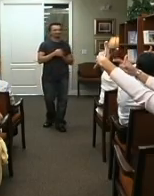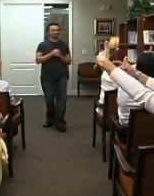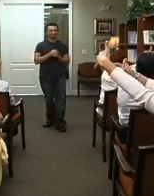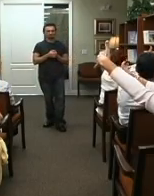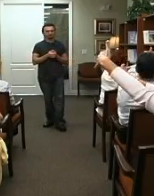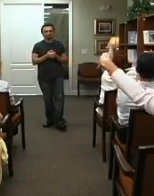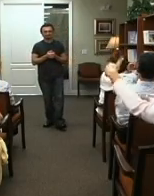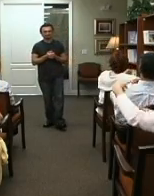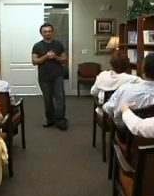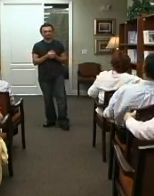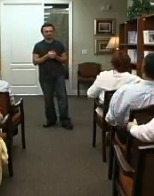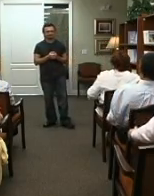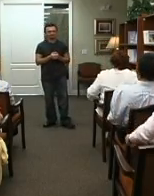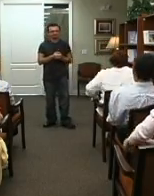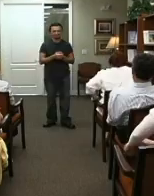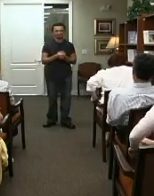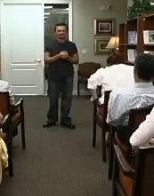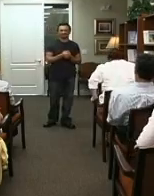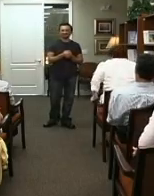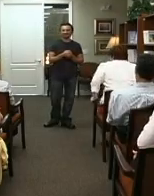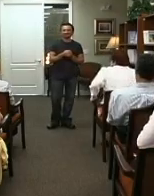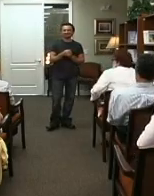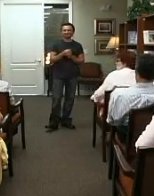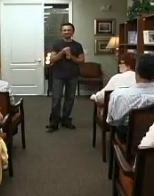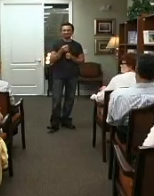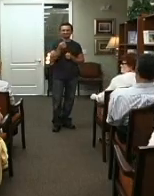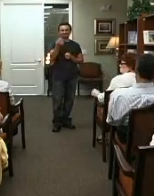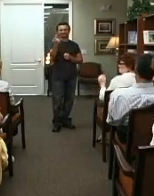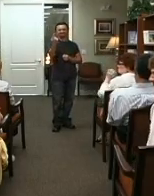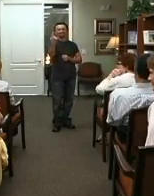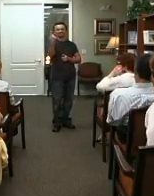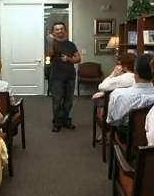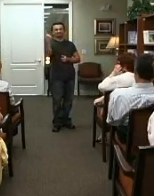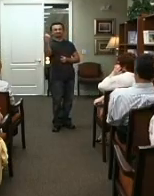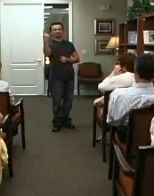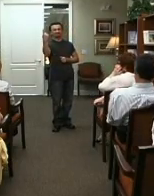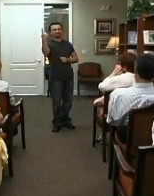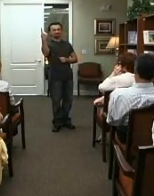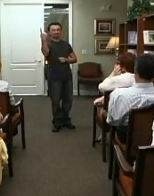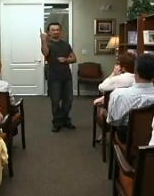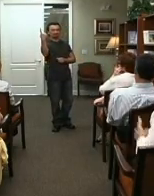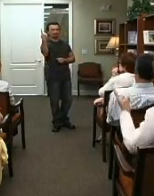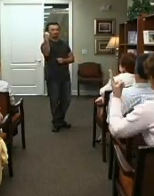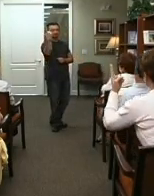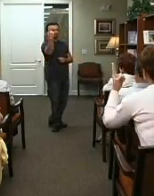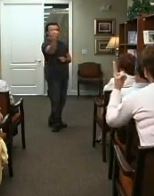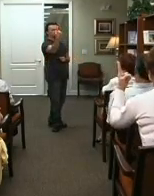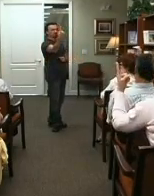It was always there. You just never looked at It's like you lose it Yeah, let's try this Use only one finger